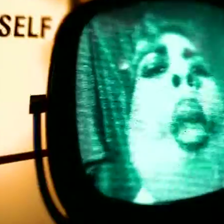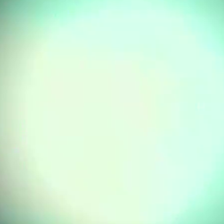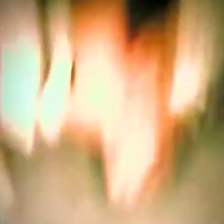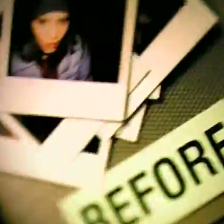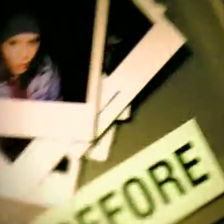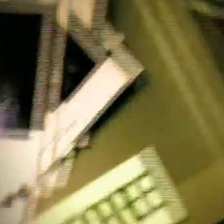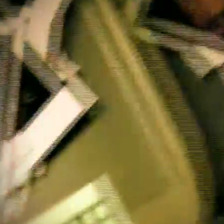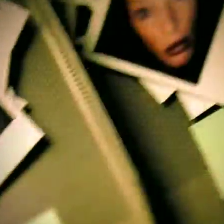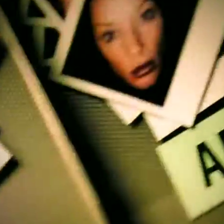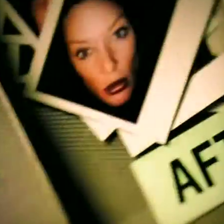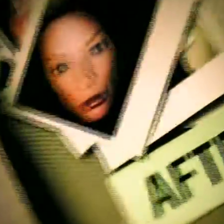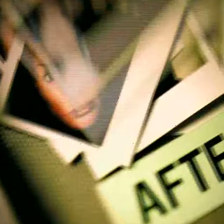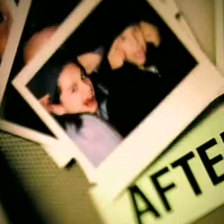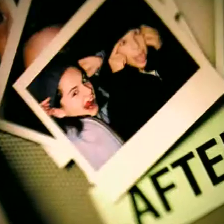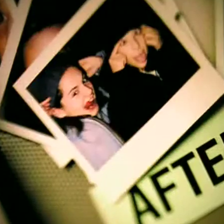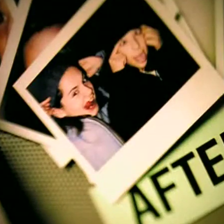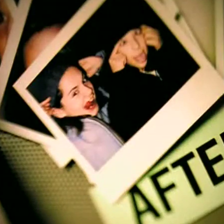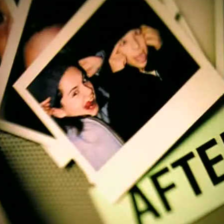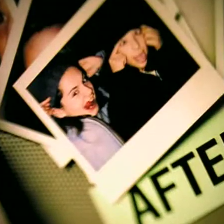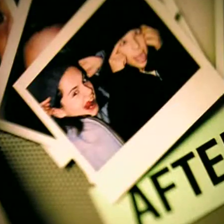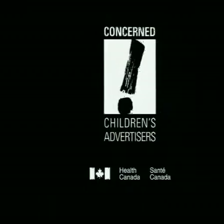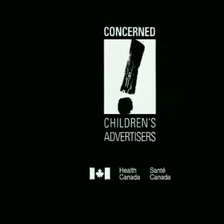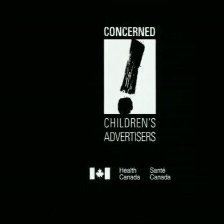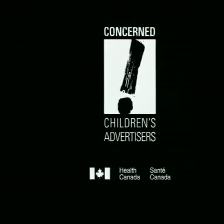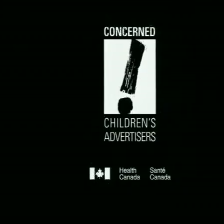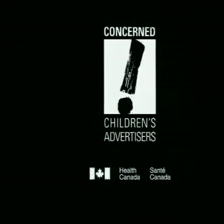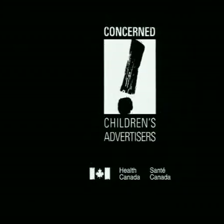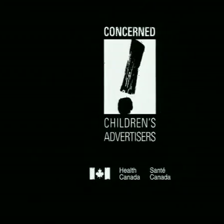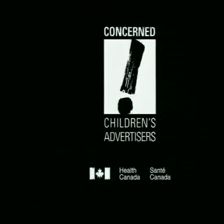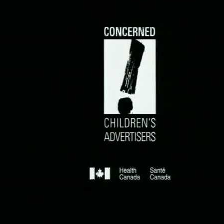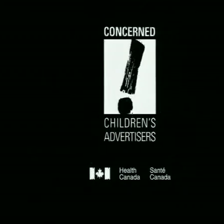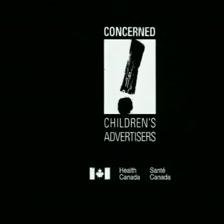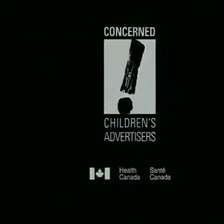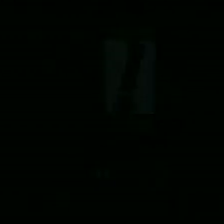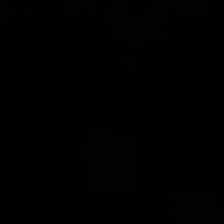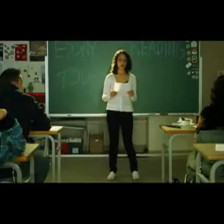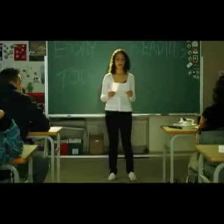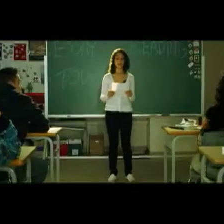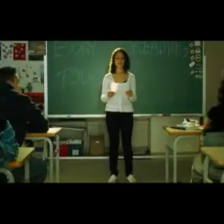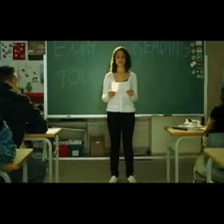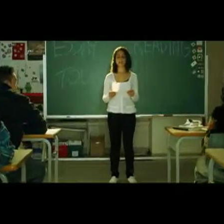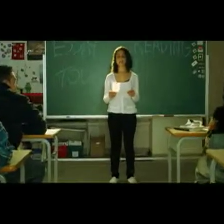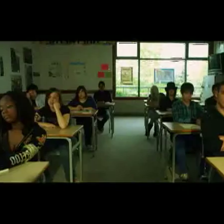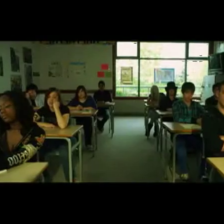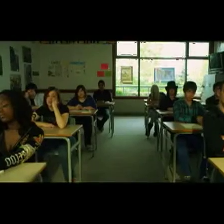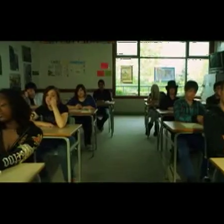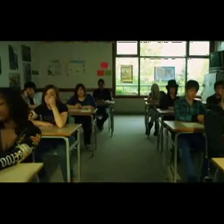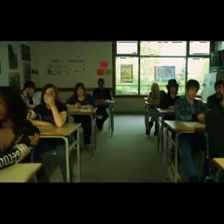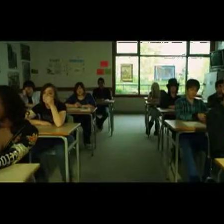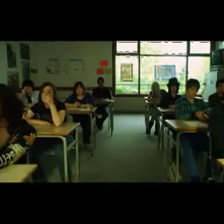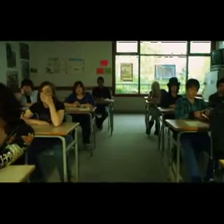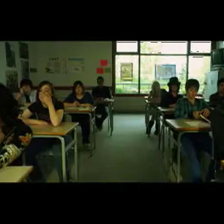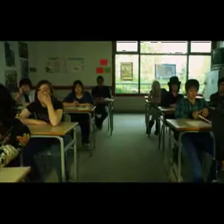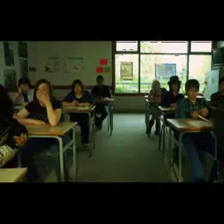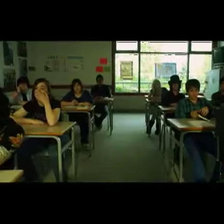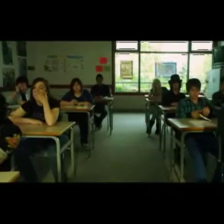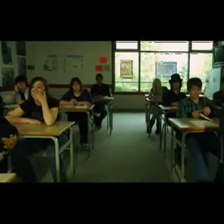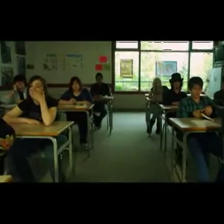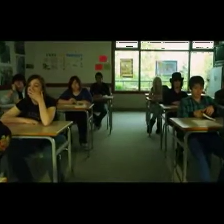up for your after photographs. Why let someone else decide who you should be? How Racism Affects My Life by Sarah Ruff. To start